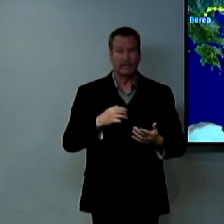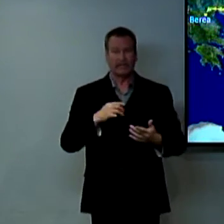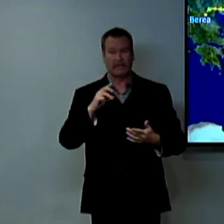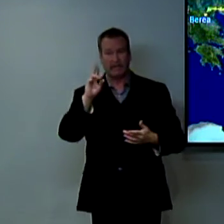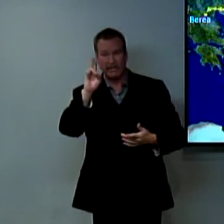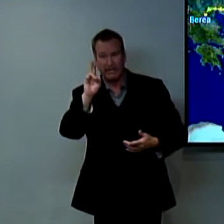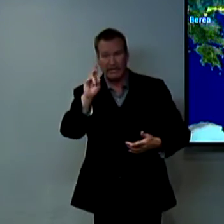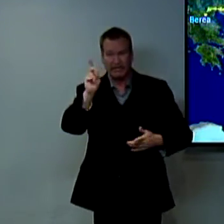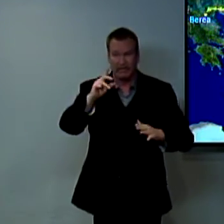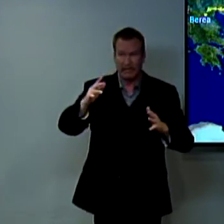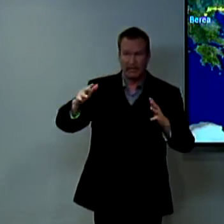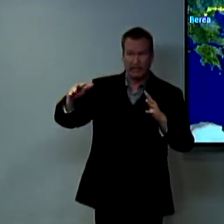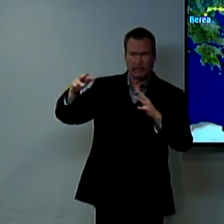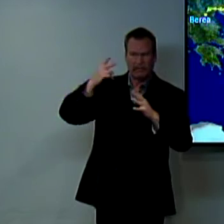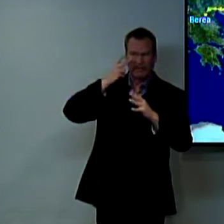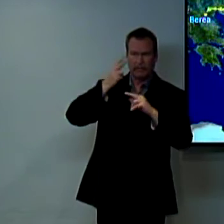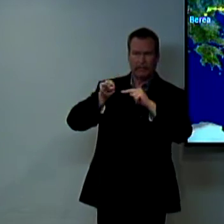in congress the repricans the democrats